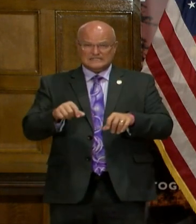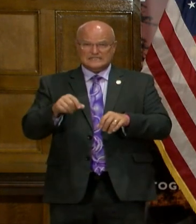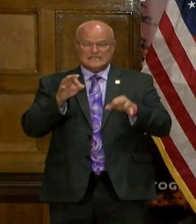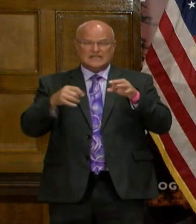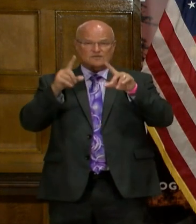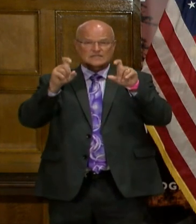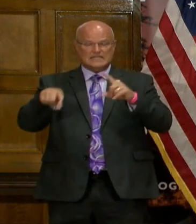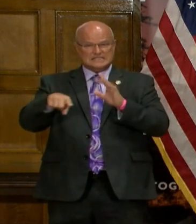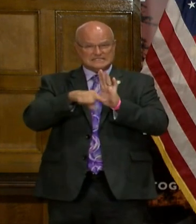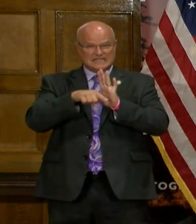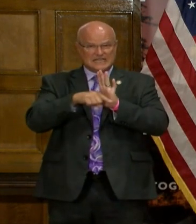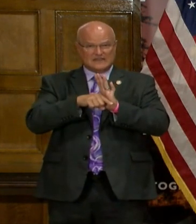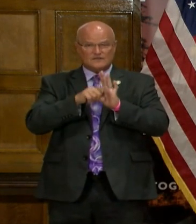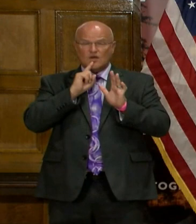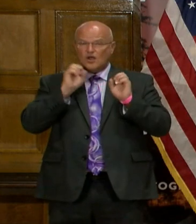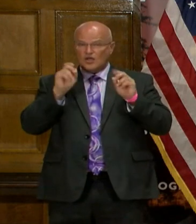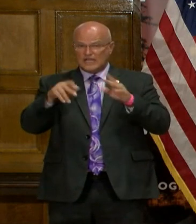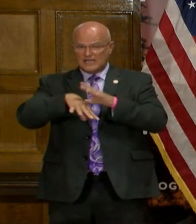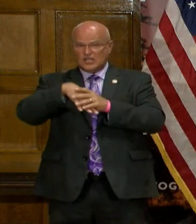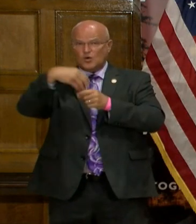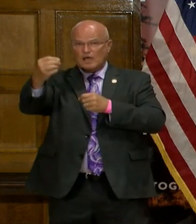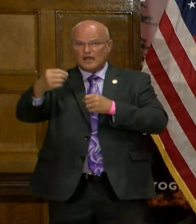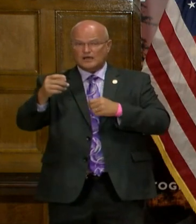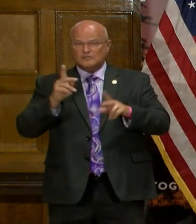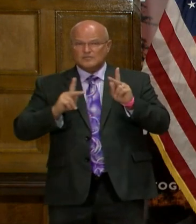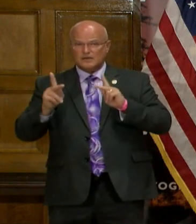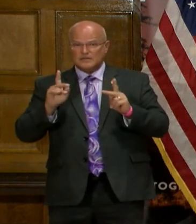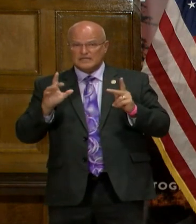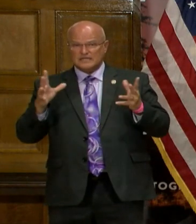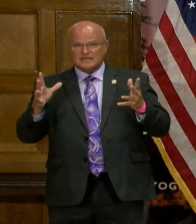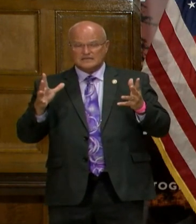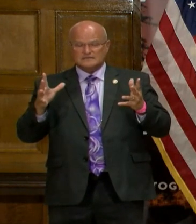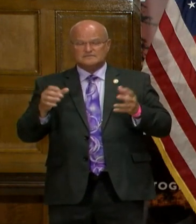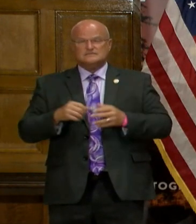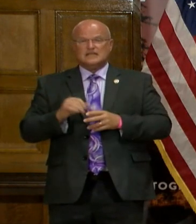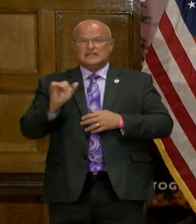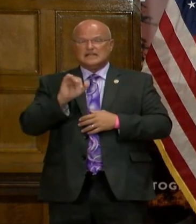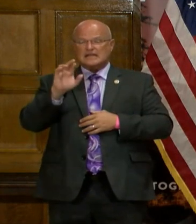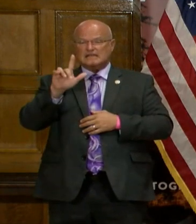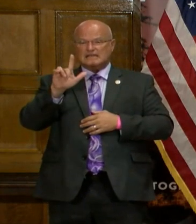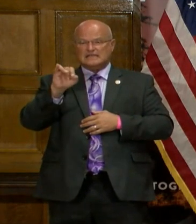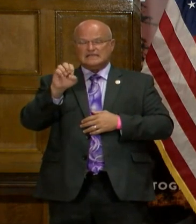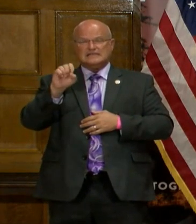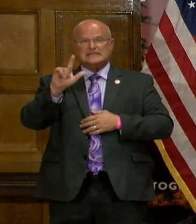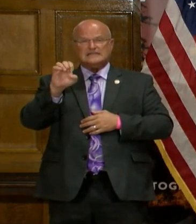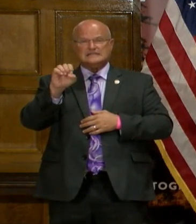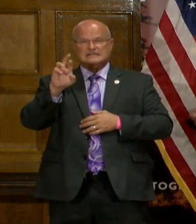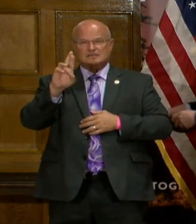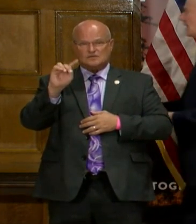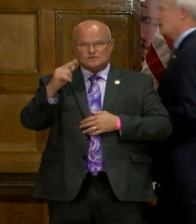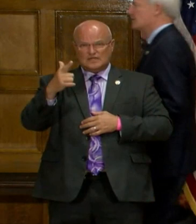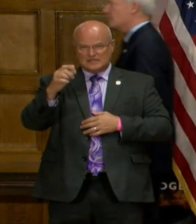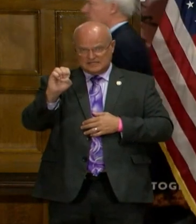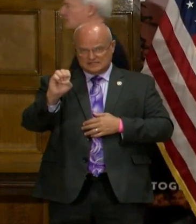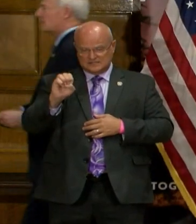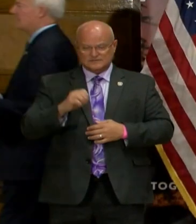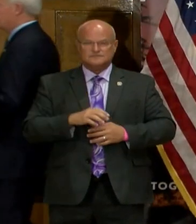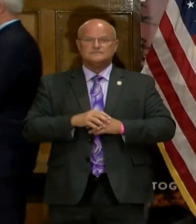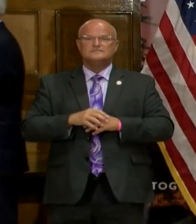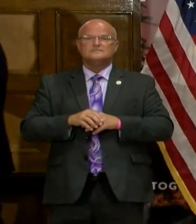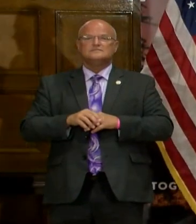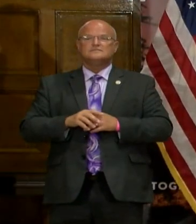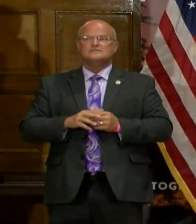And if we test negative, we are okay to go out in public, like Attorney General Leslie Rutledge? Do we tested?